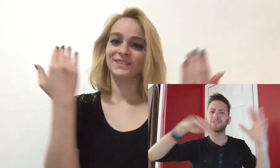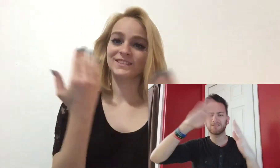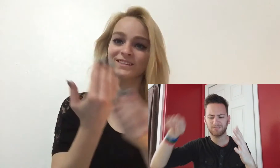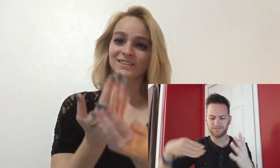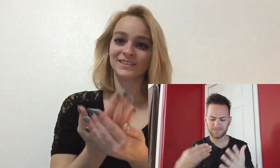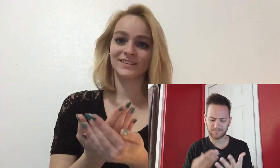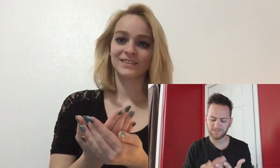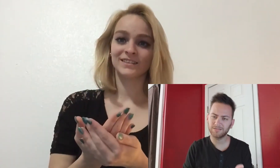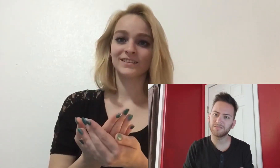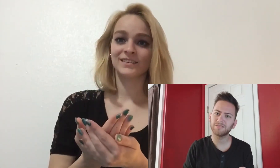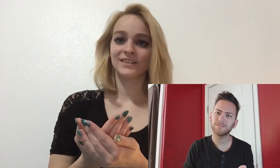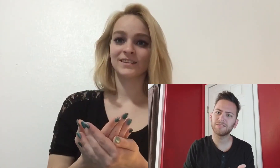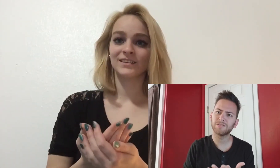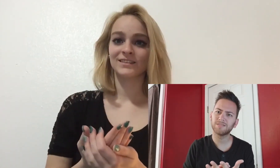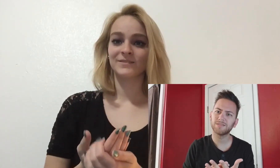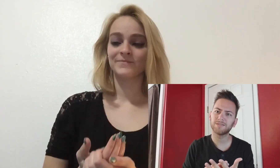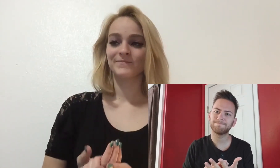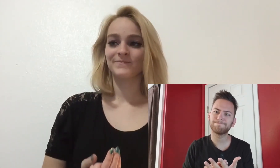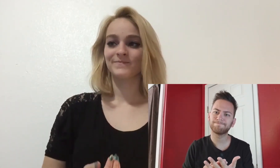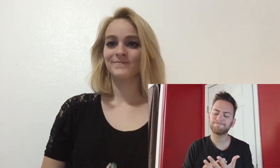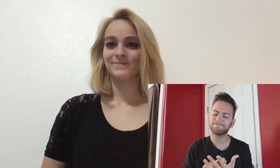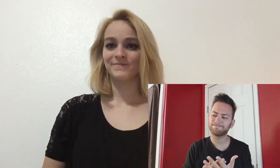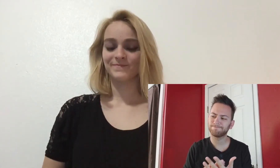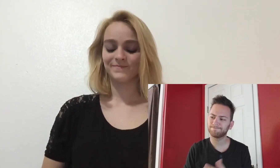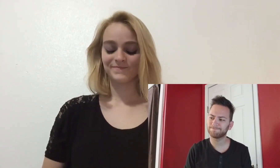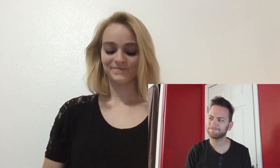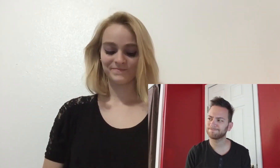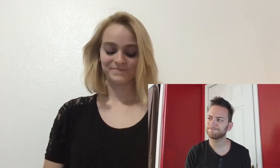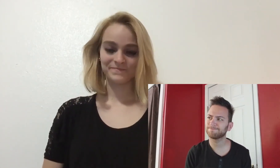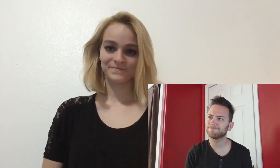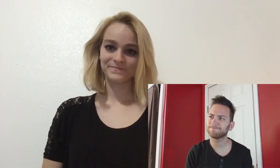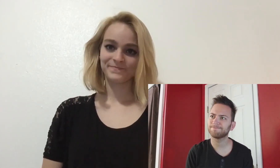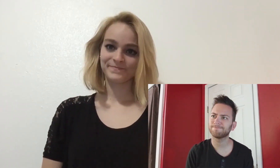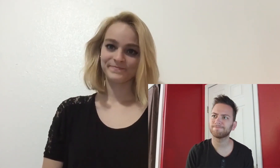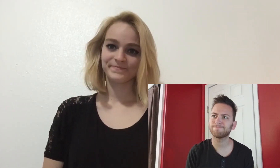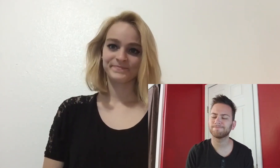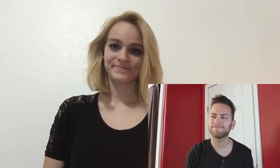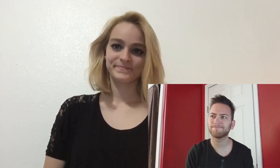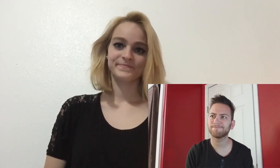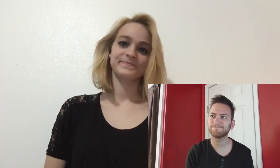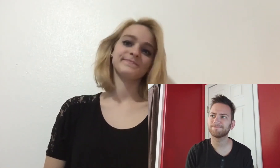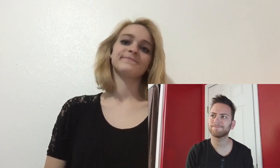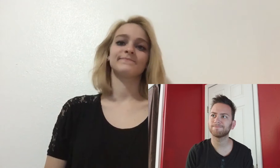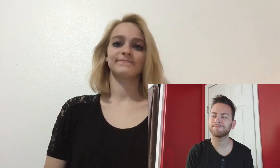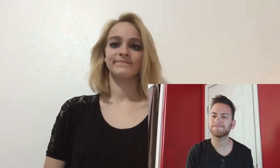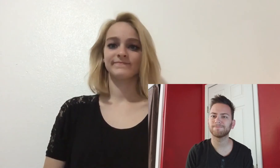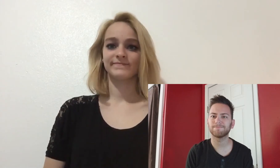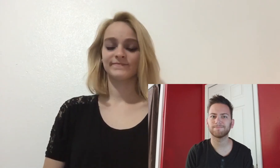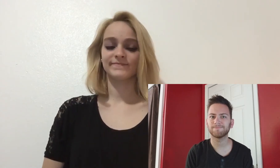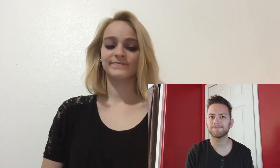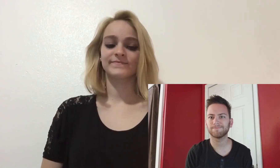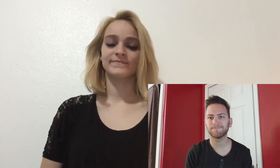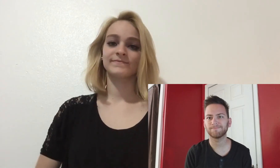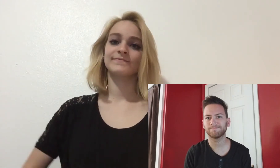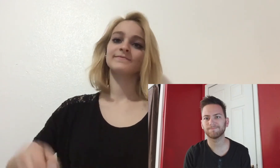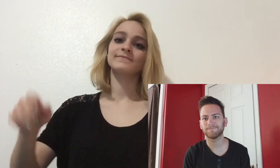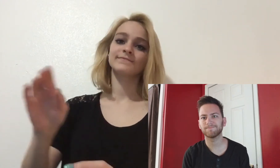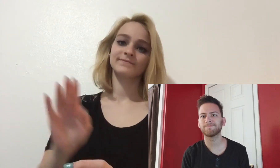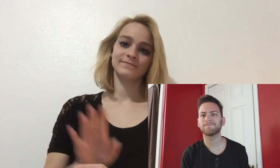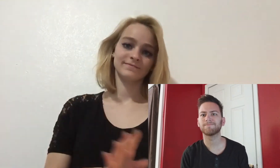then, oh why can't I?